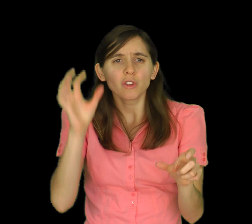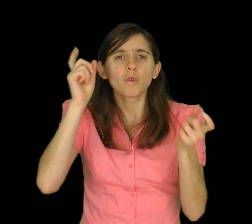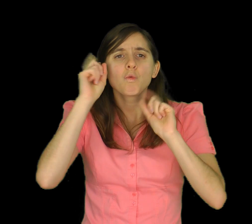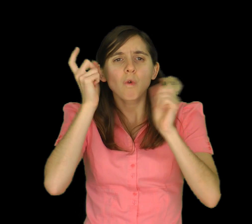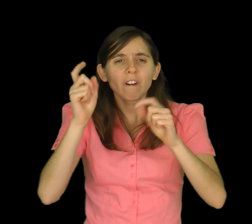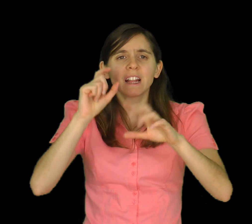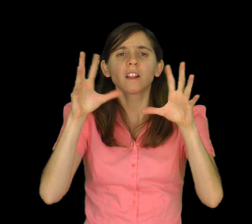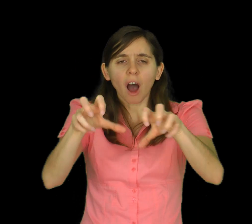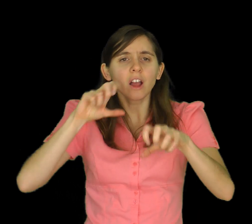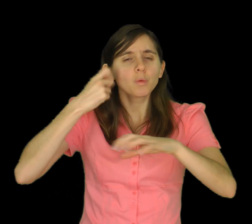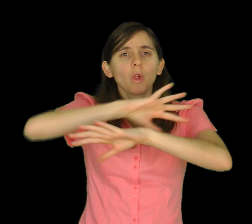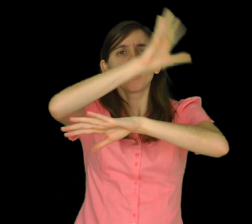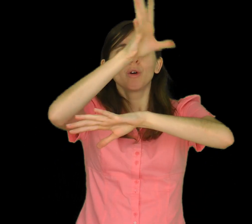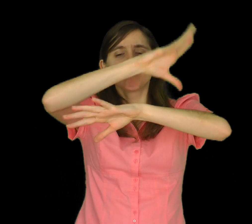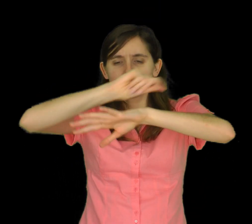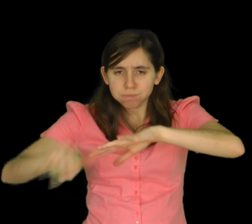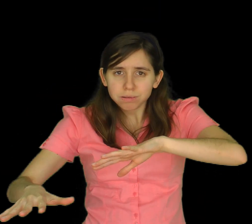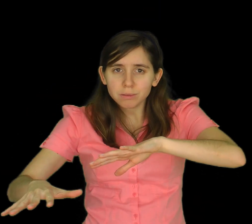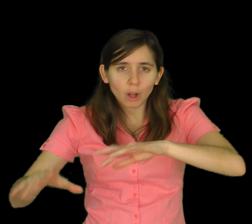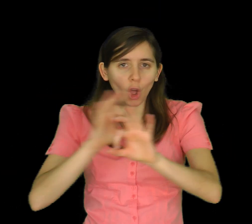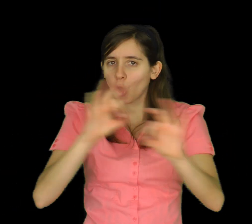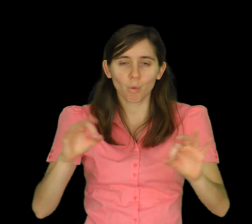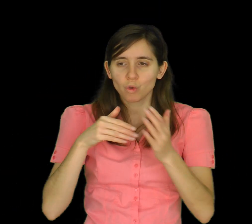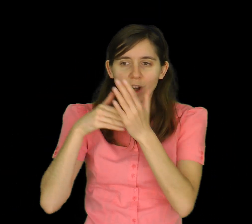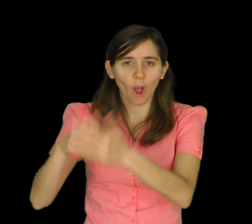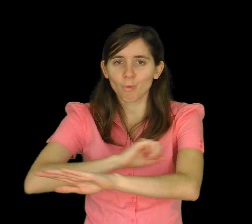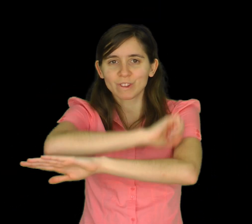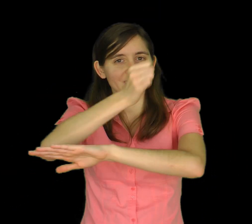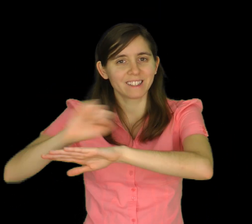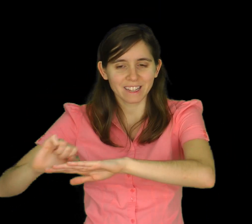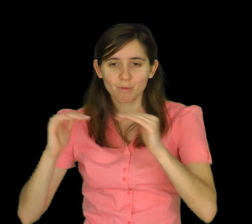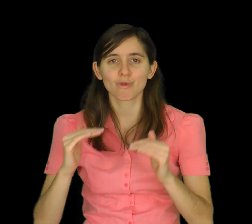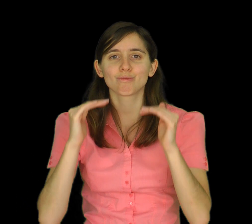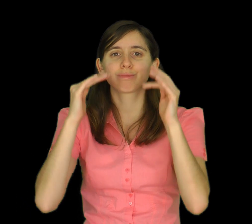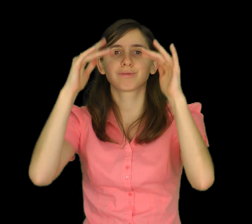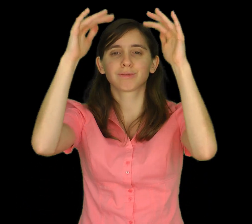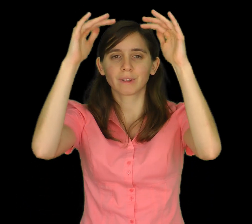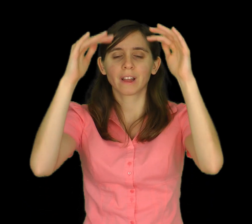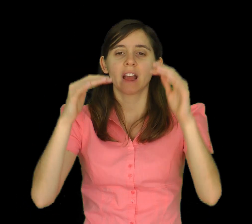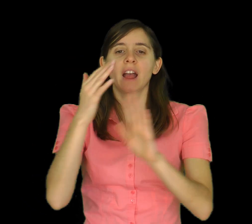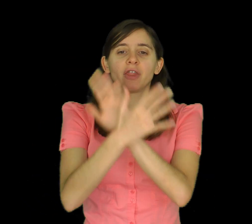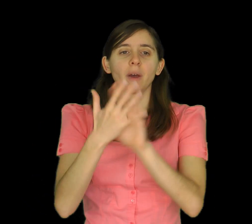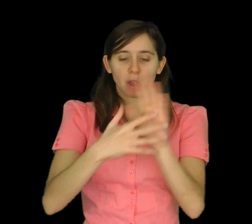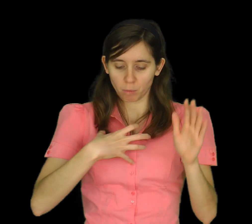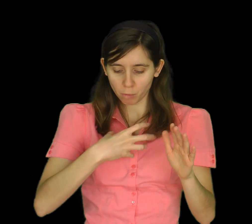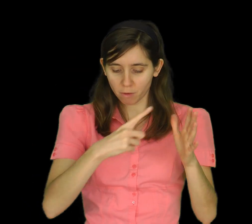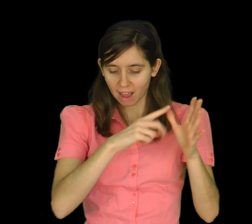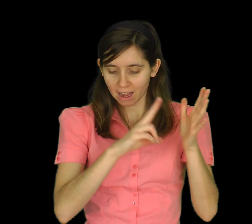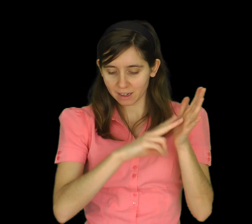collapse into the sea. That wouldn't be good for sea levels. And the concern is it could destabilize more of Antarctica. As a